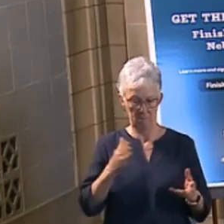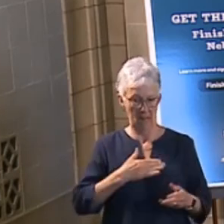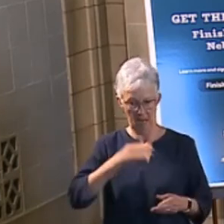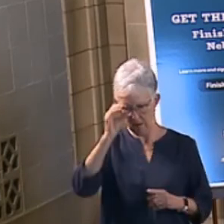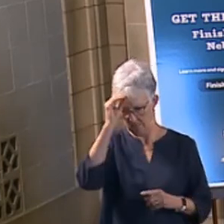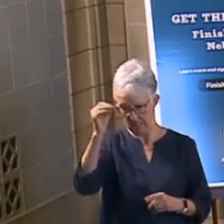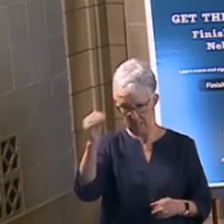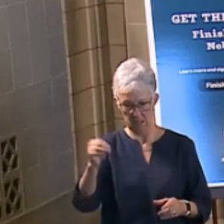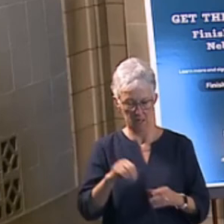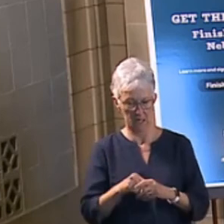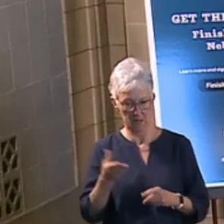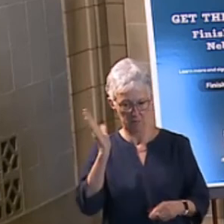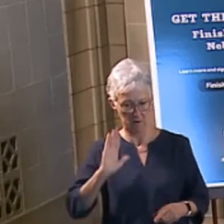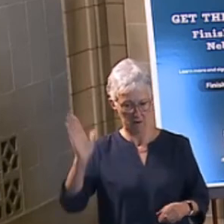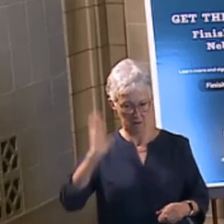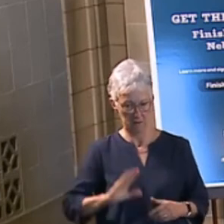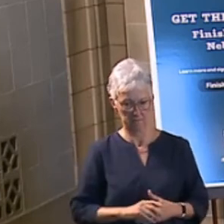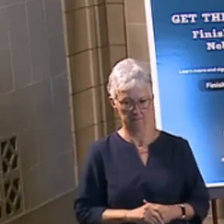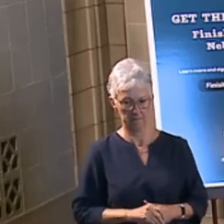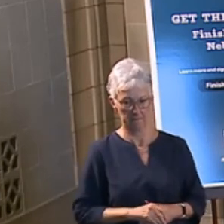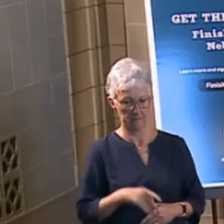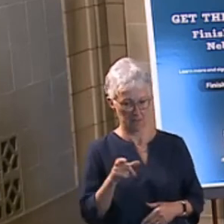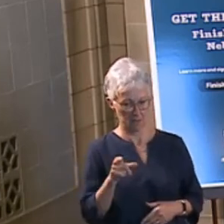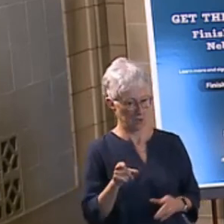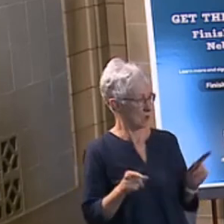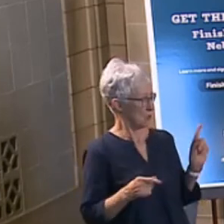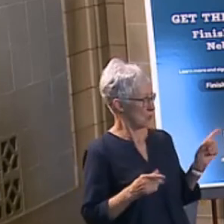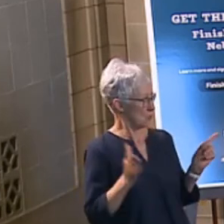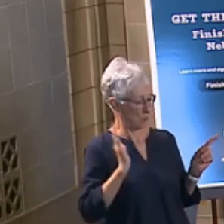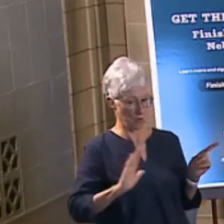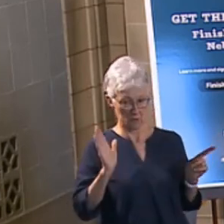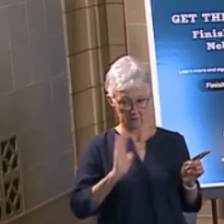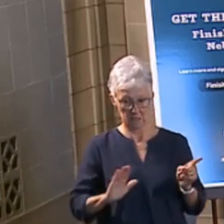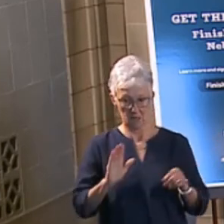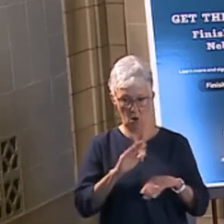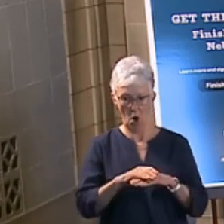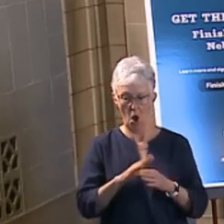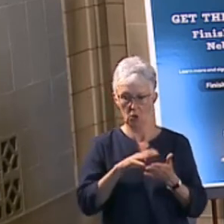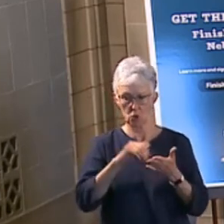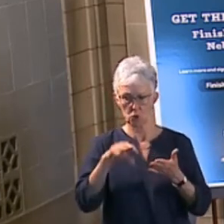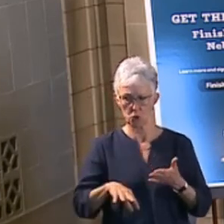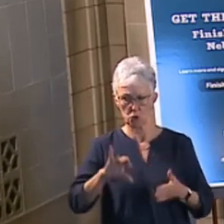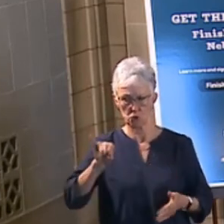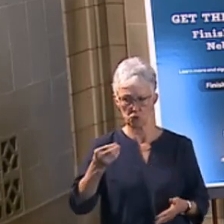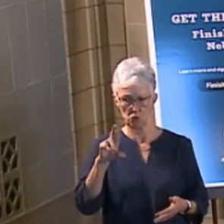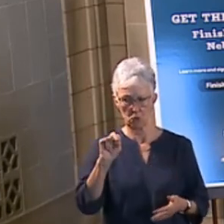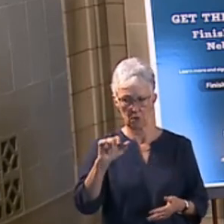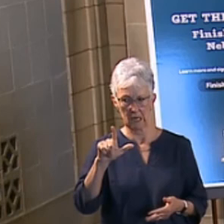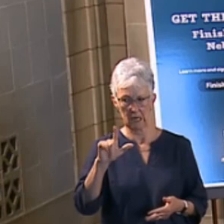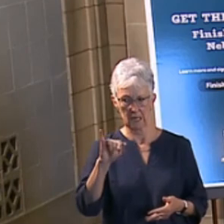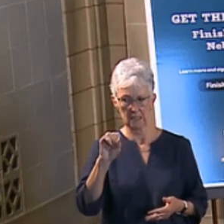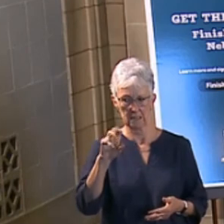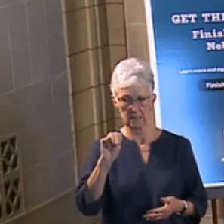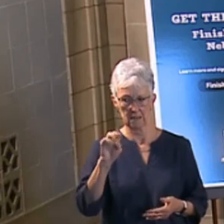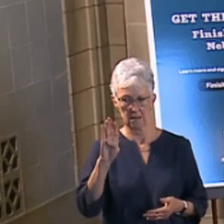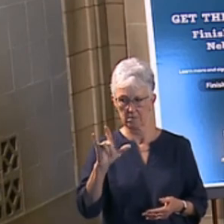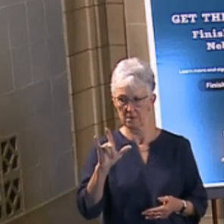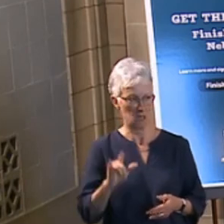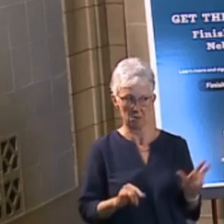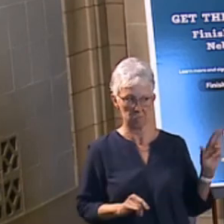Have you previously weighed in on the student journalism bill? Have I weighed in on the student journalism bill? I have not weighed in on the